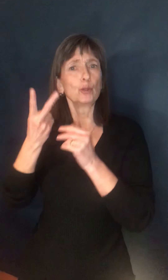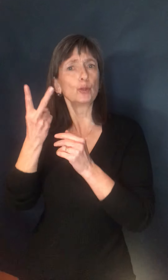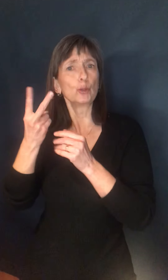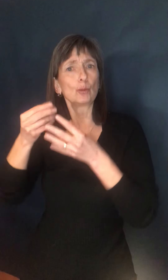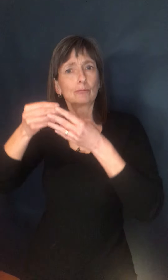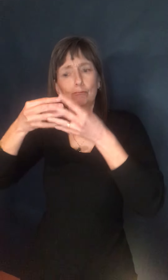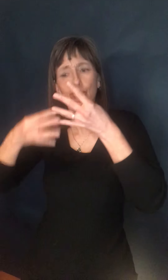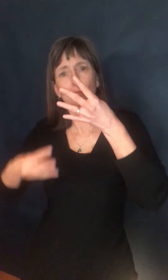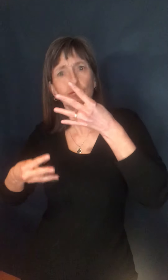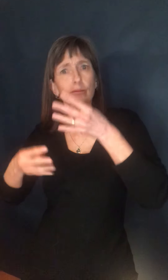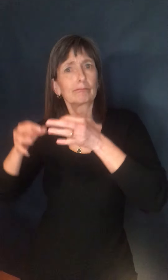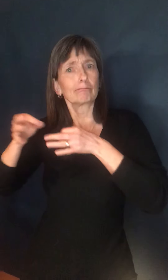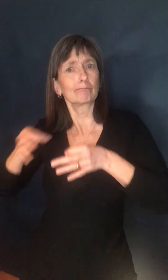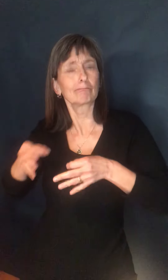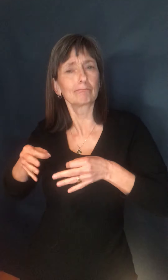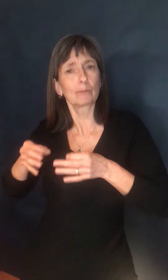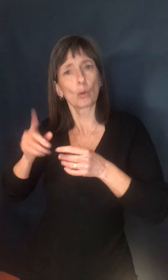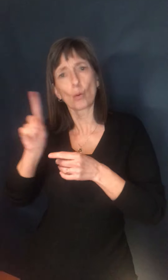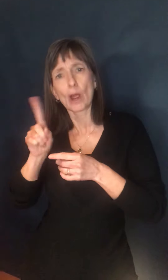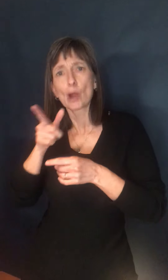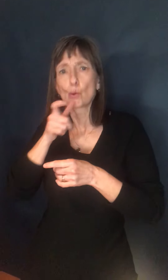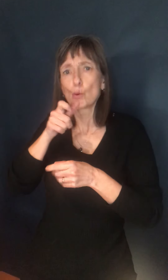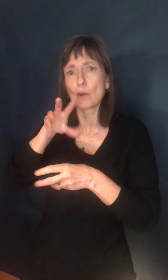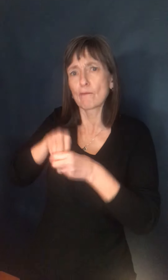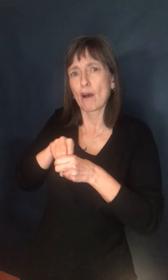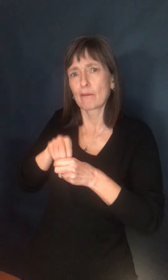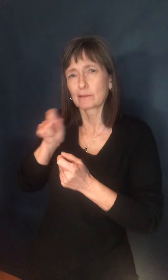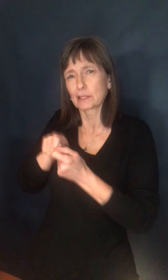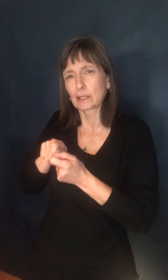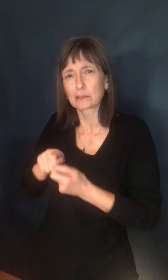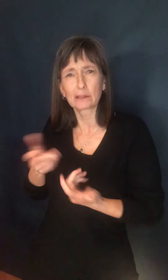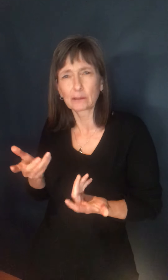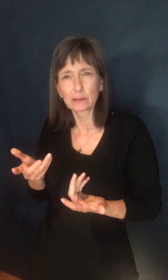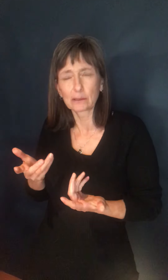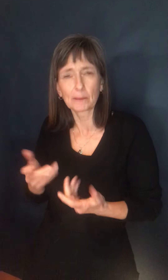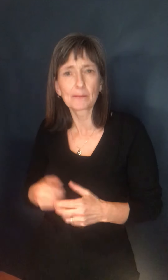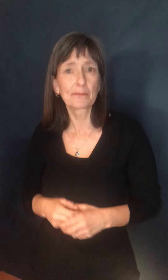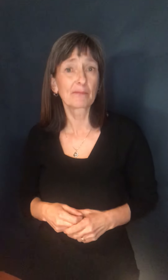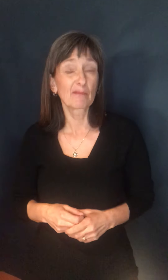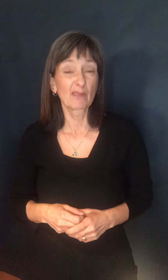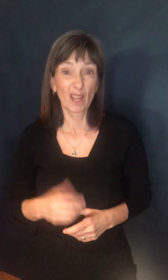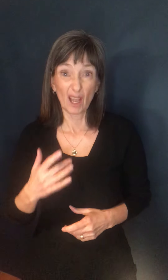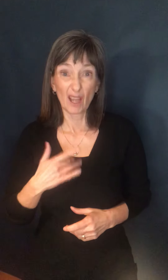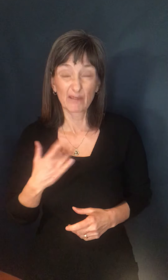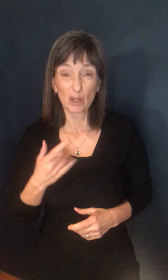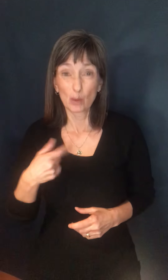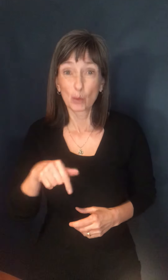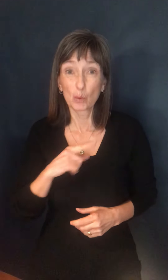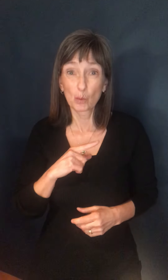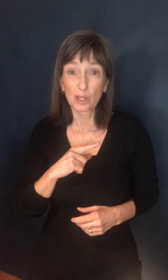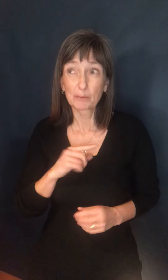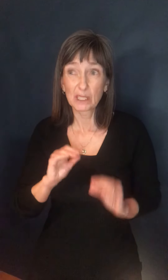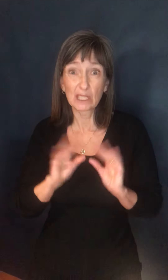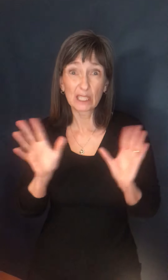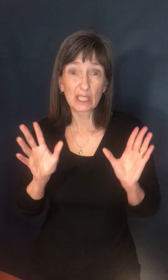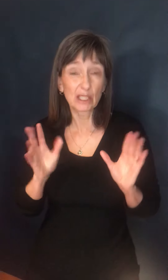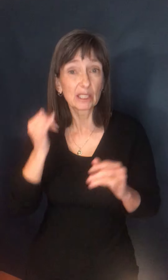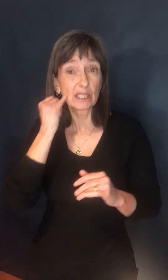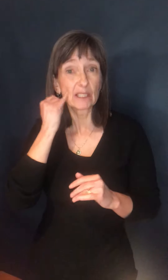so, you know, we've not, uh, I think we've been pretty clear that people who are at the highest risk for severe disease are certainly our